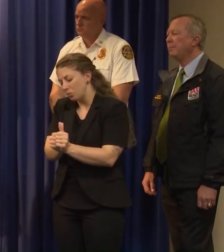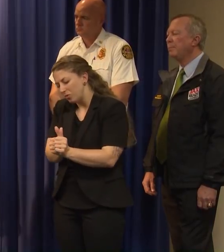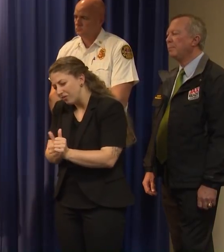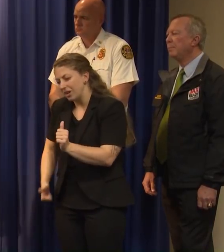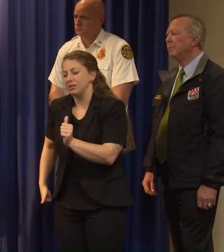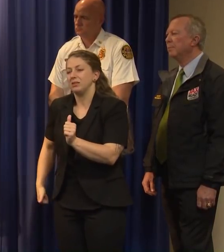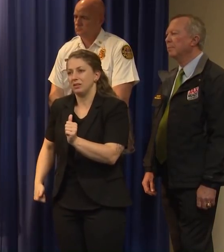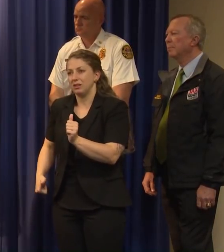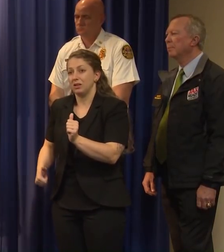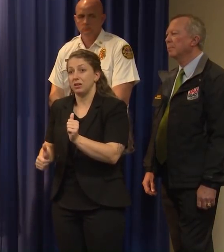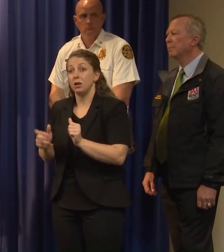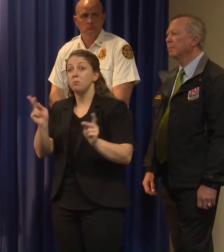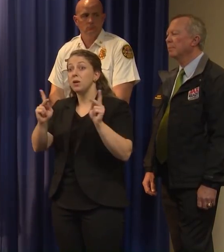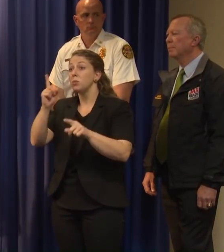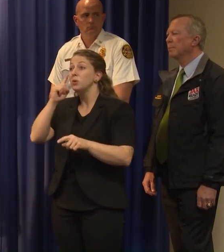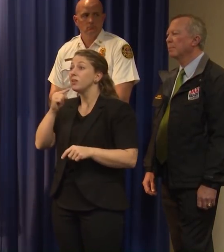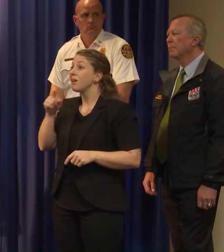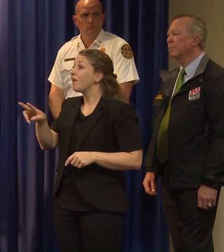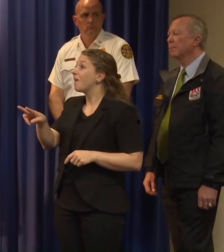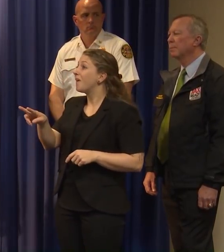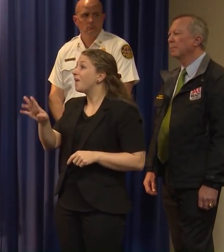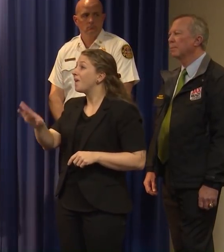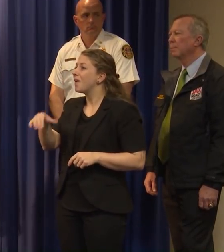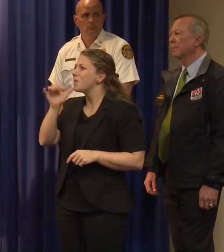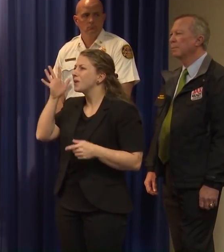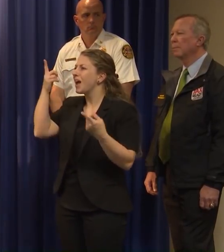can't happen, it's happening elsewhere.